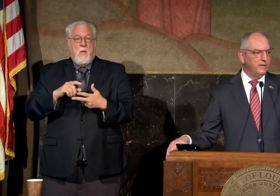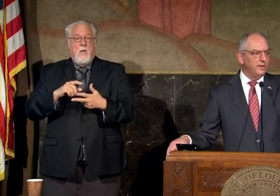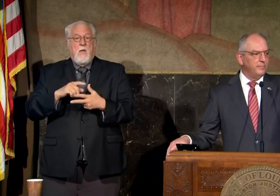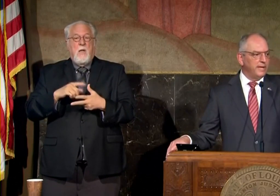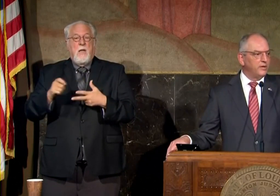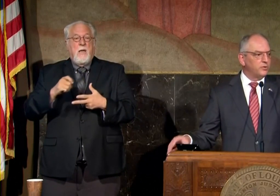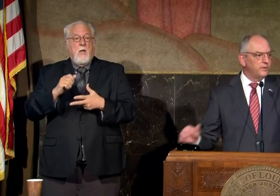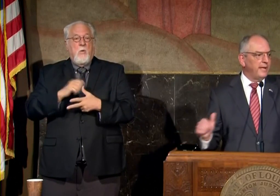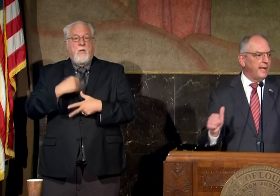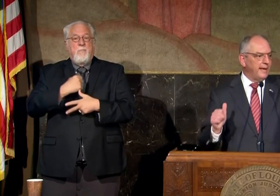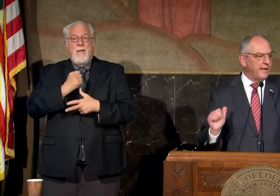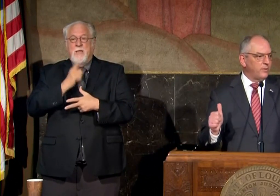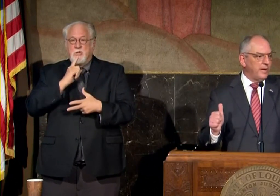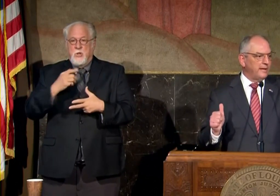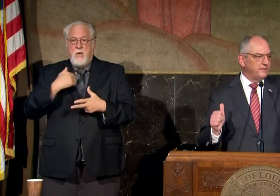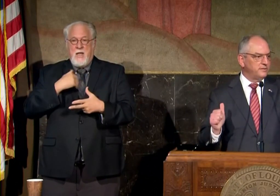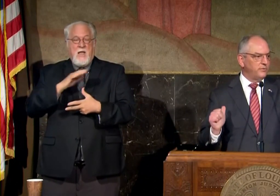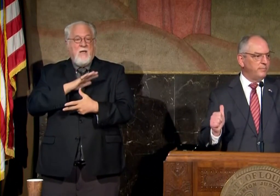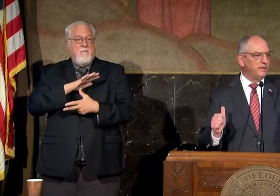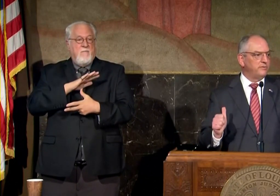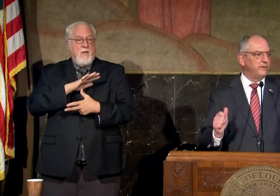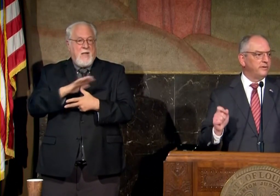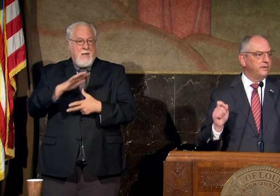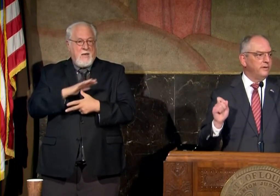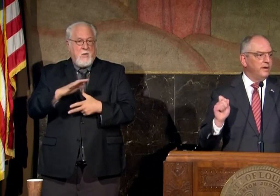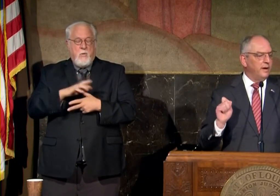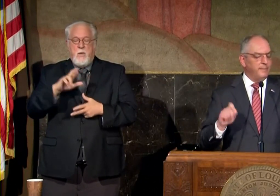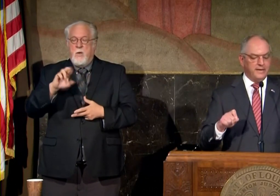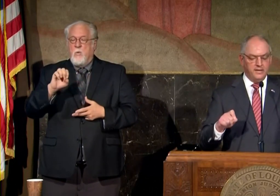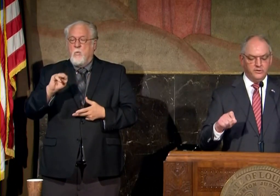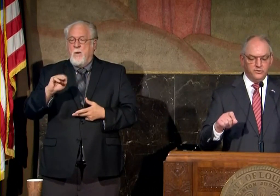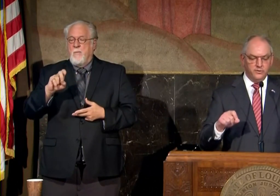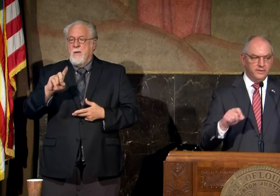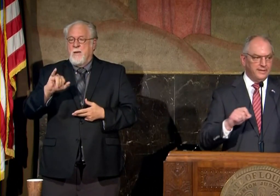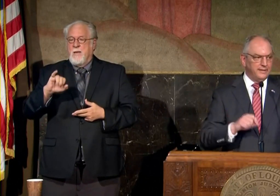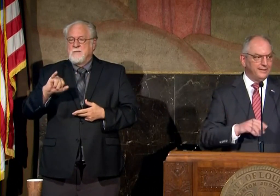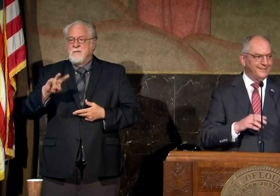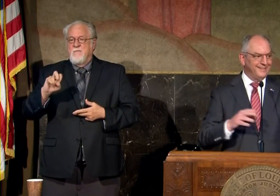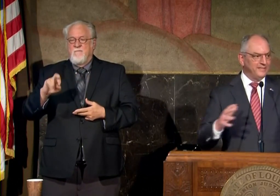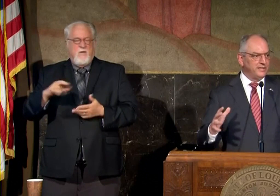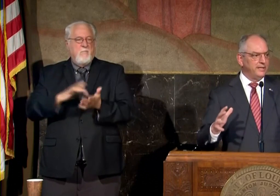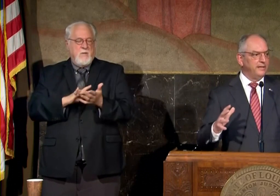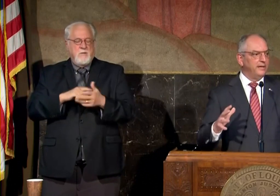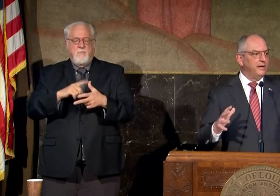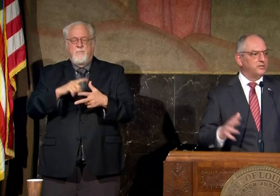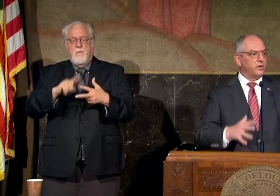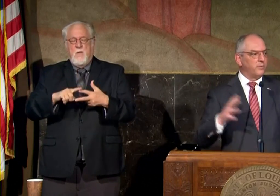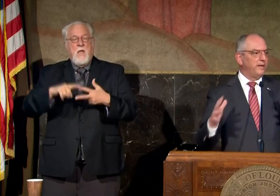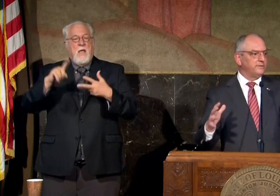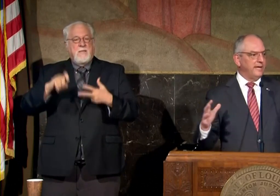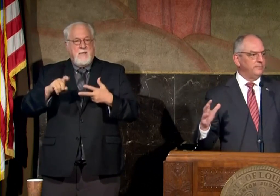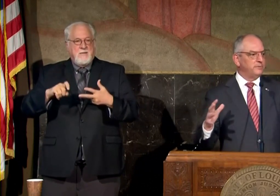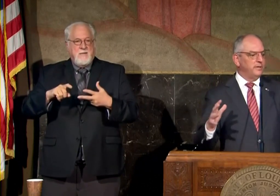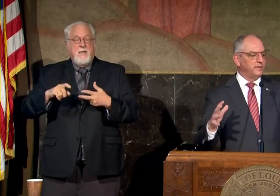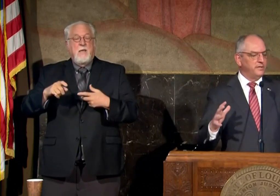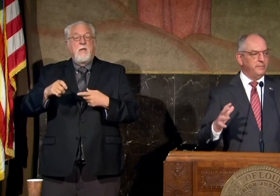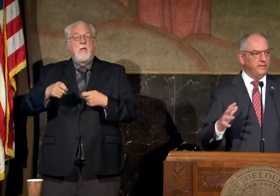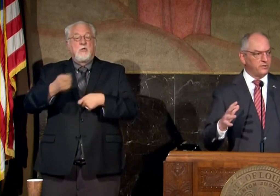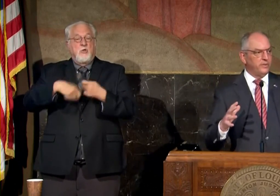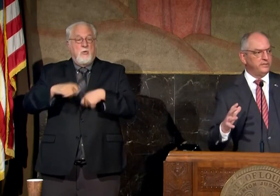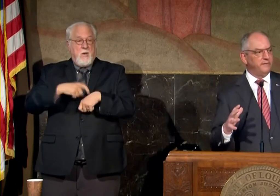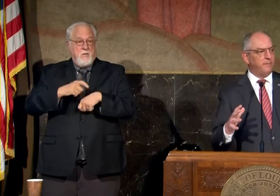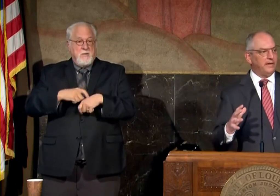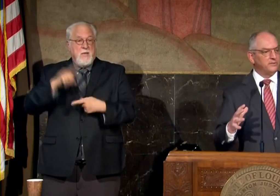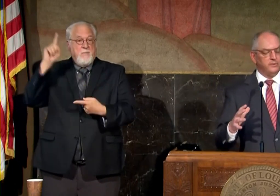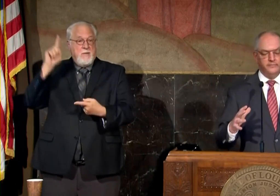with making sure they had adequate access to remdesivir making sure that that the testing uh turnaround times could be